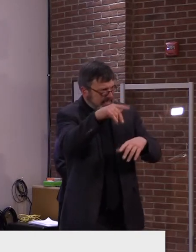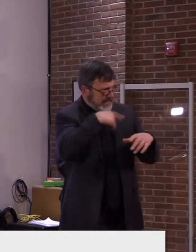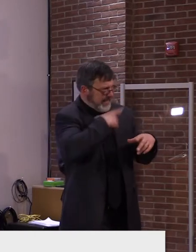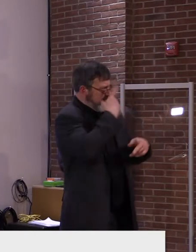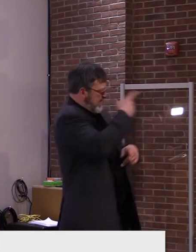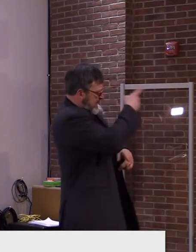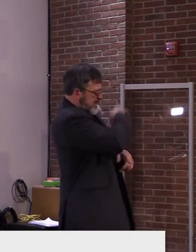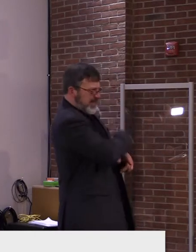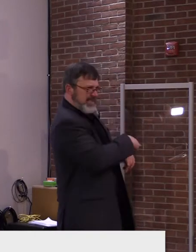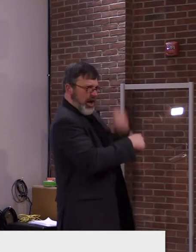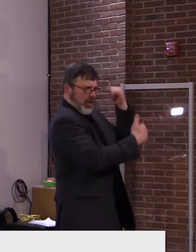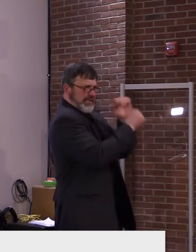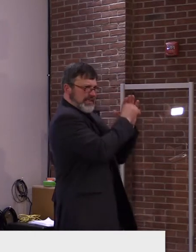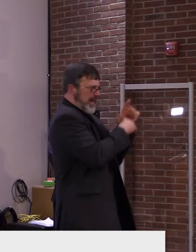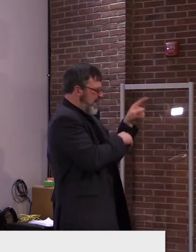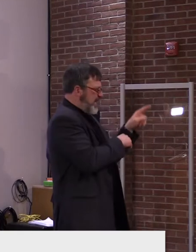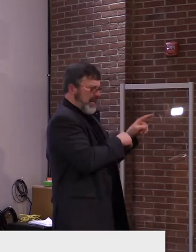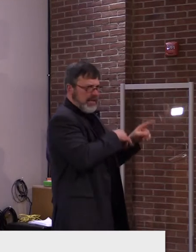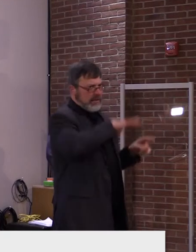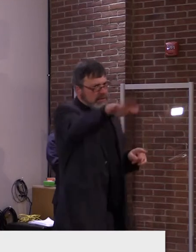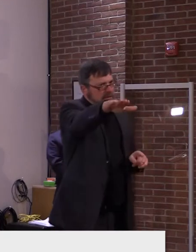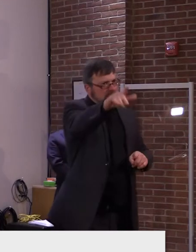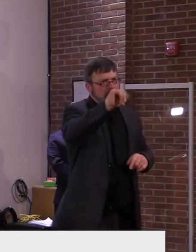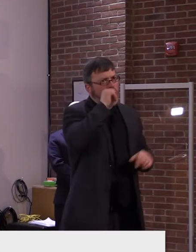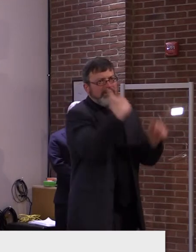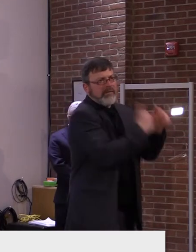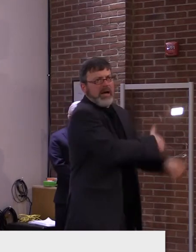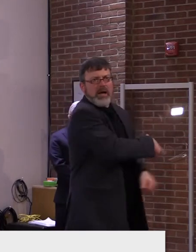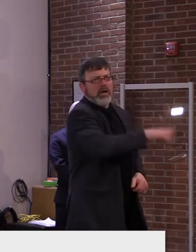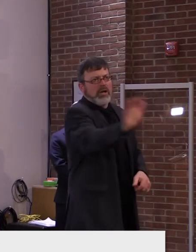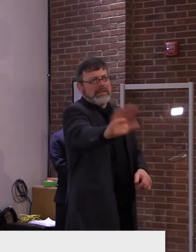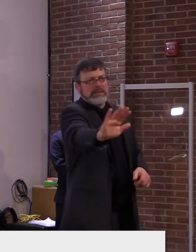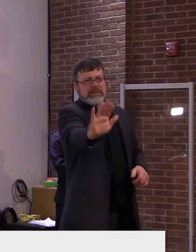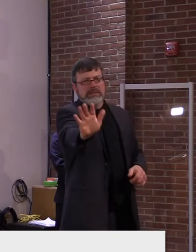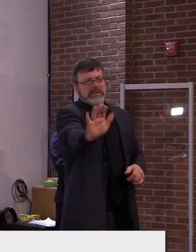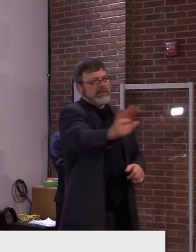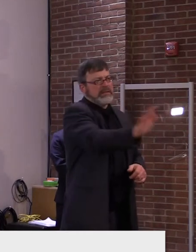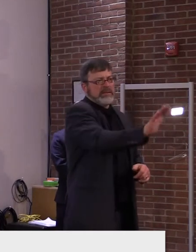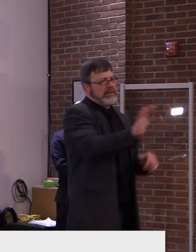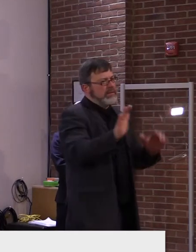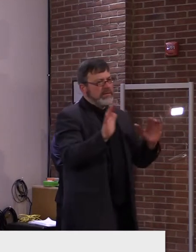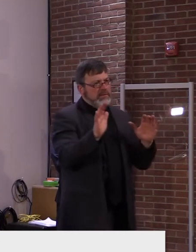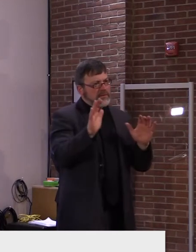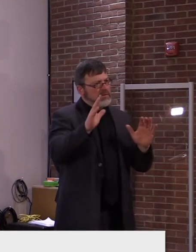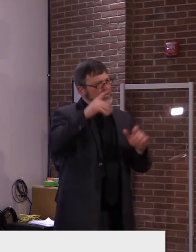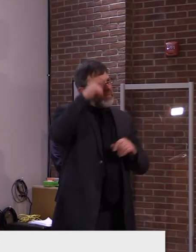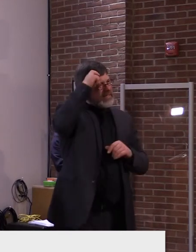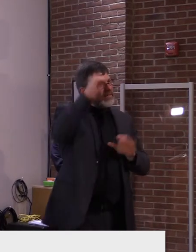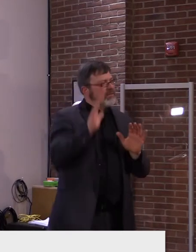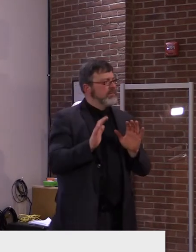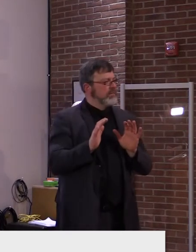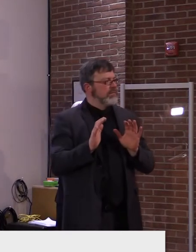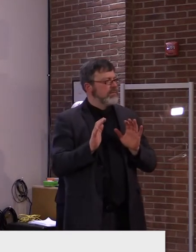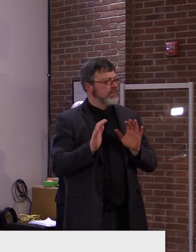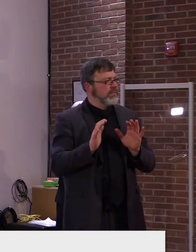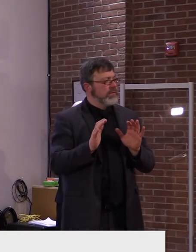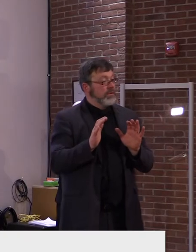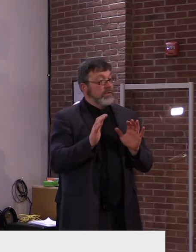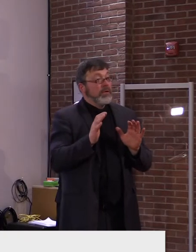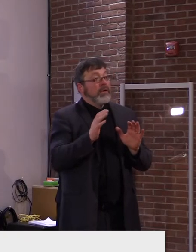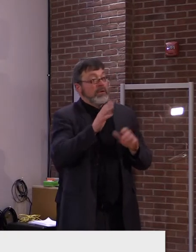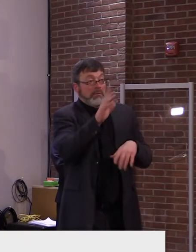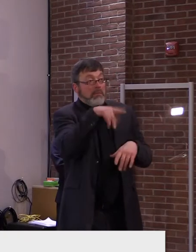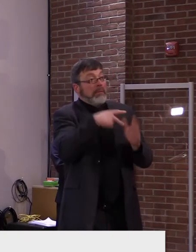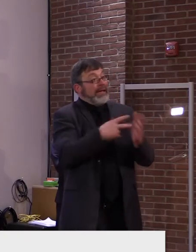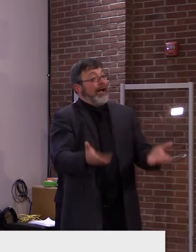out that dozens of Vermonters go to an emergency room each year for carbon monoxide related symptoms. So if you lose